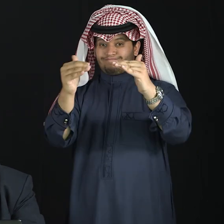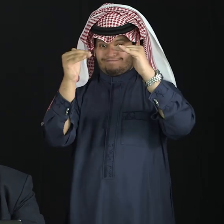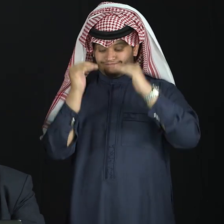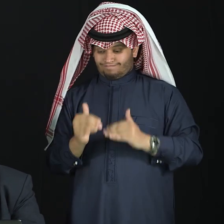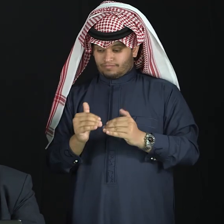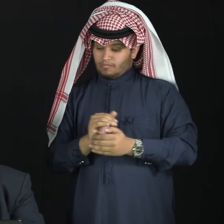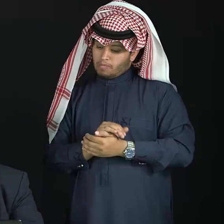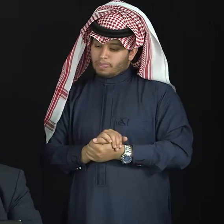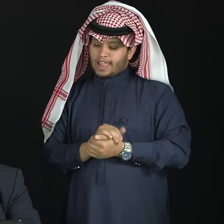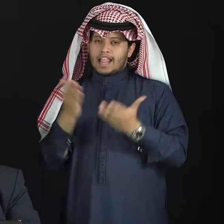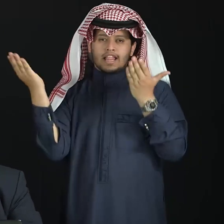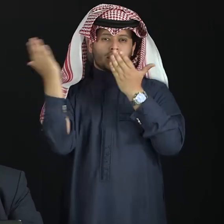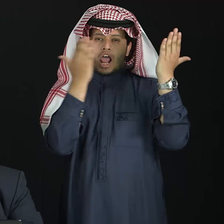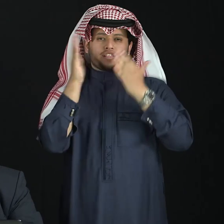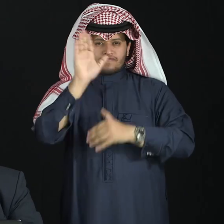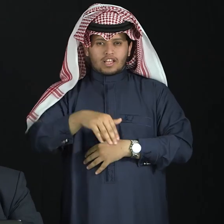colleagues, also,